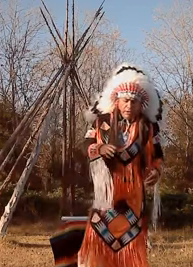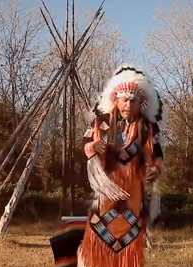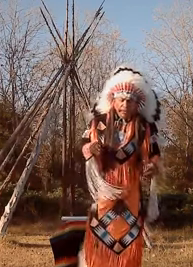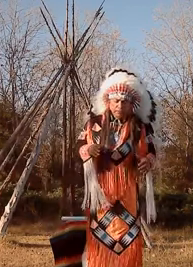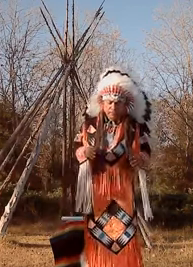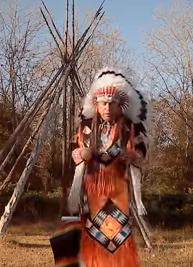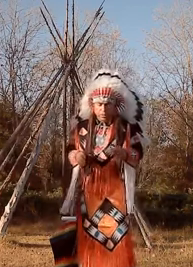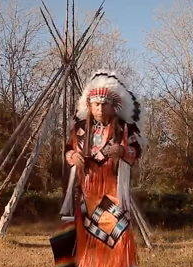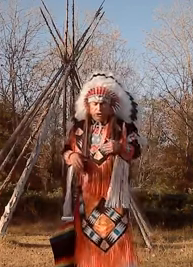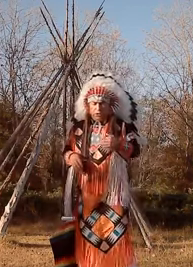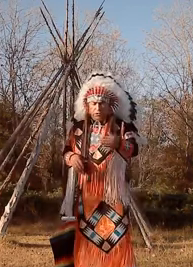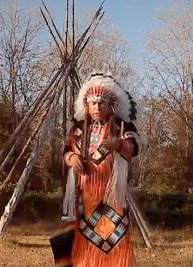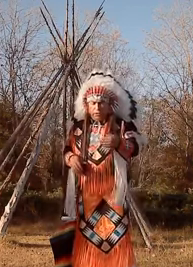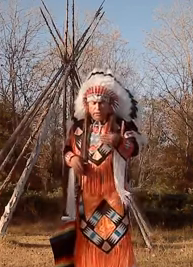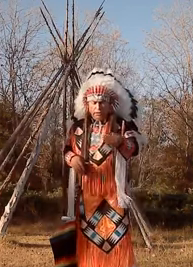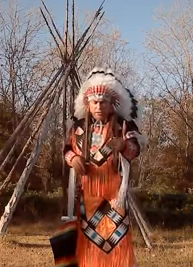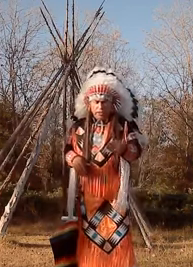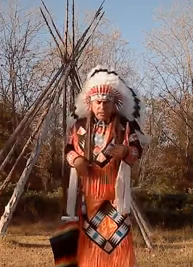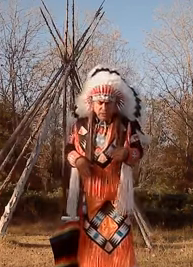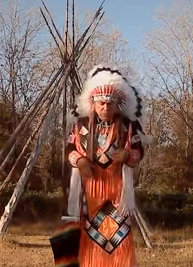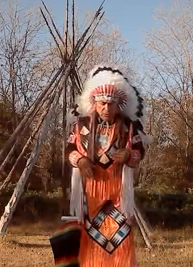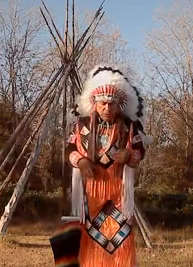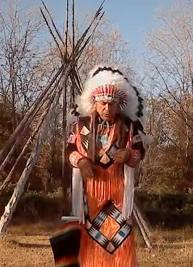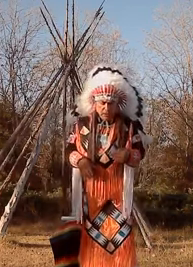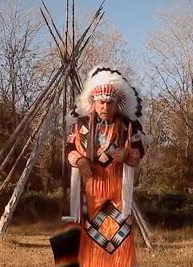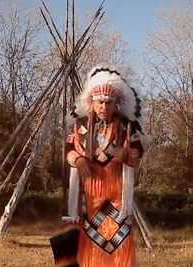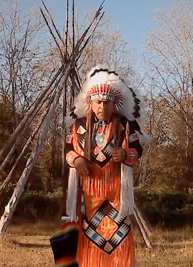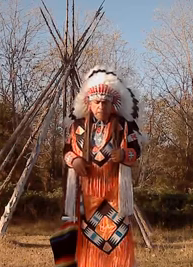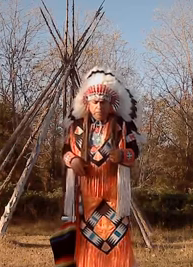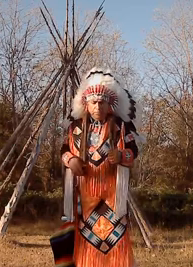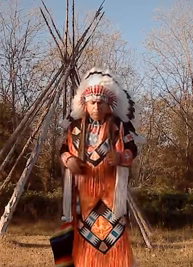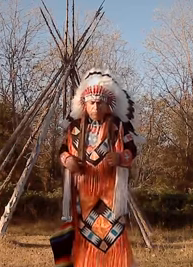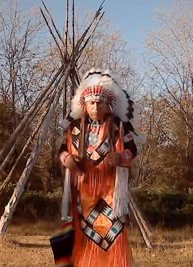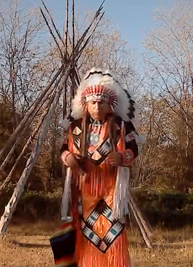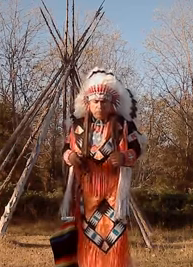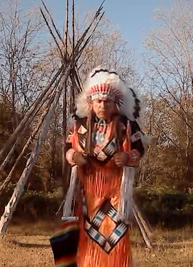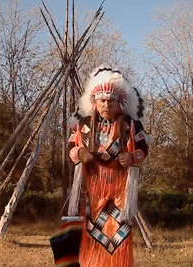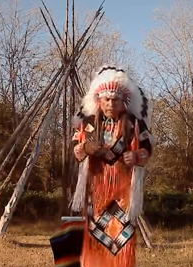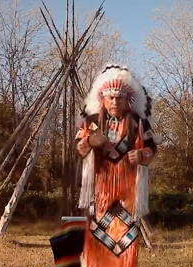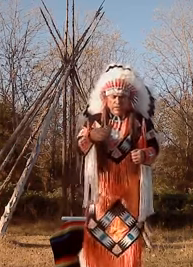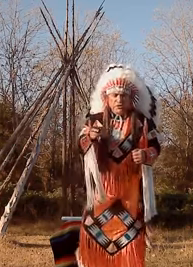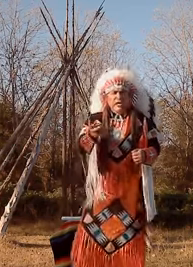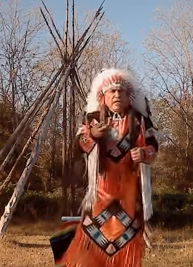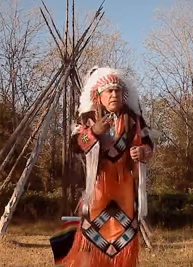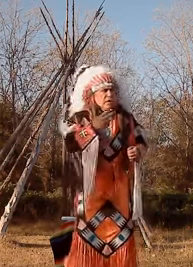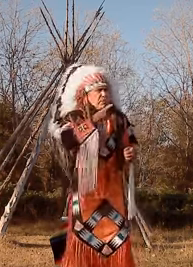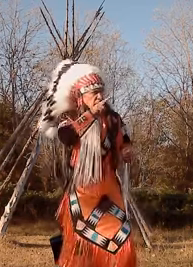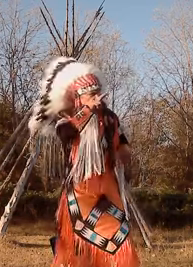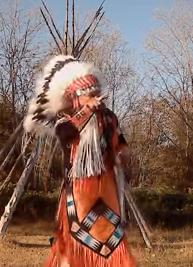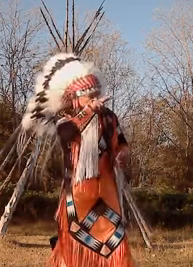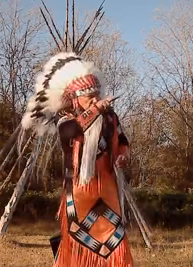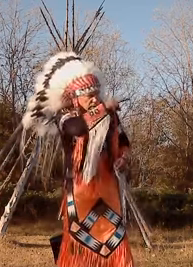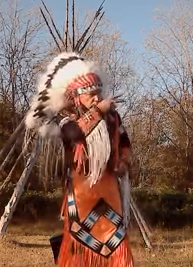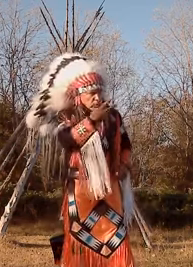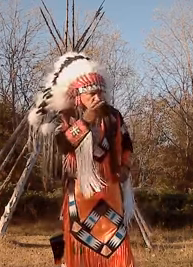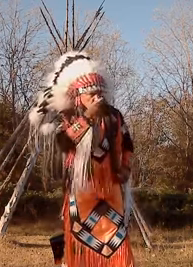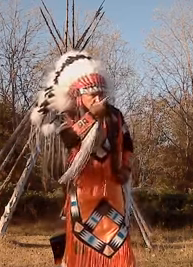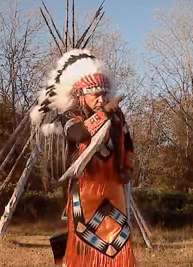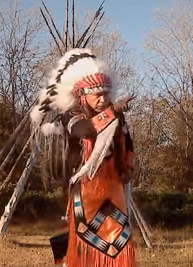of that can be used in sign language um seeing something we always do